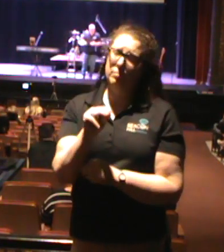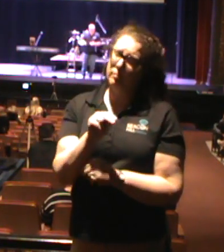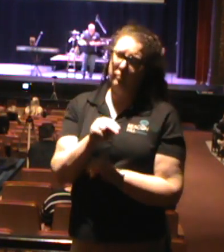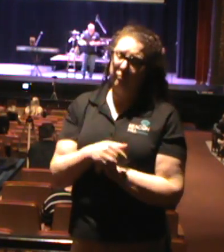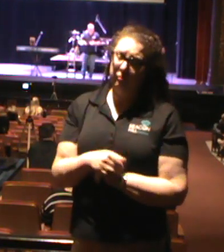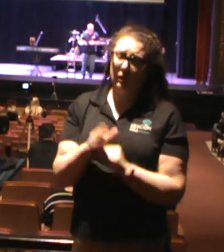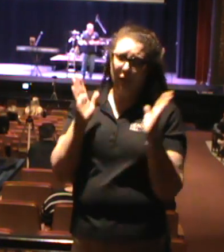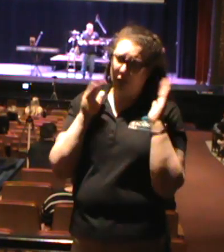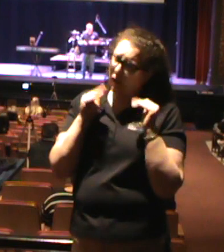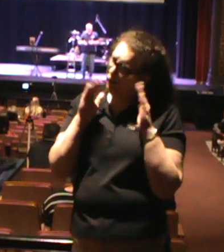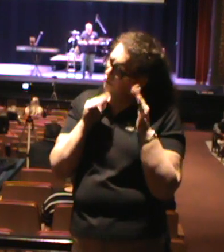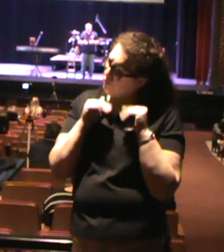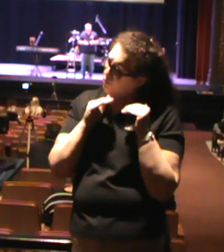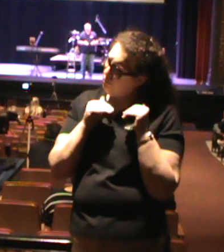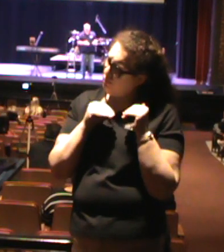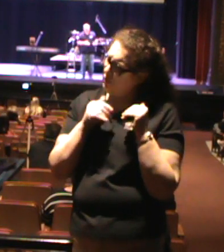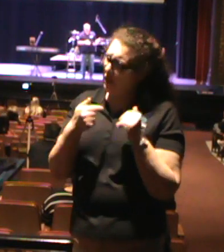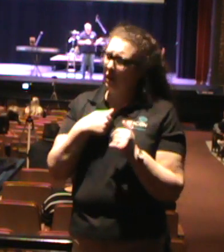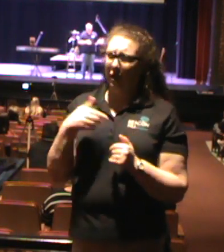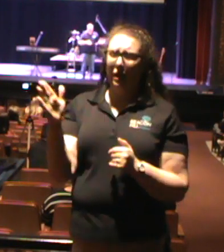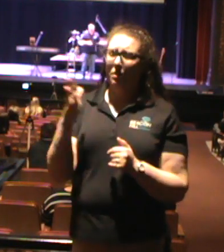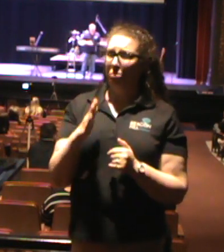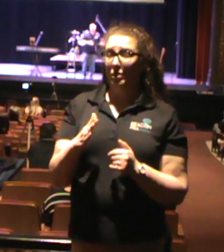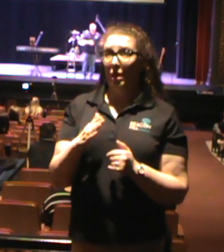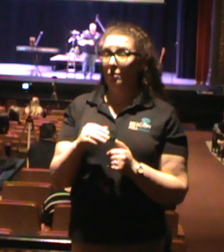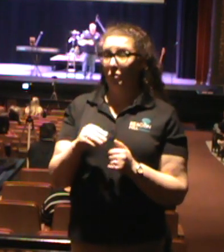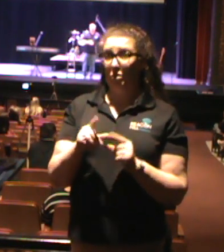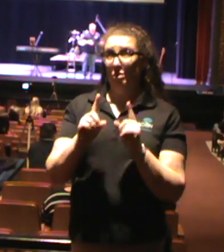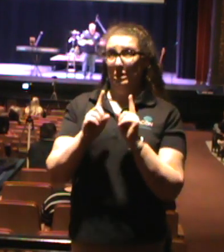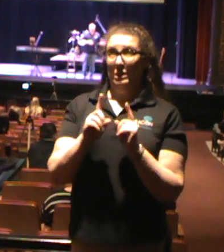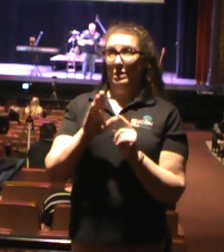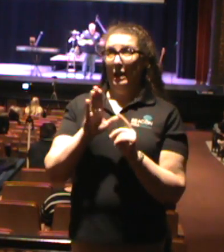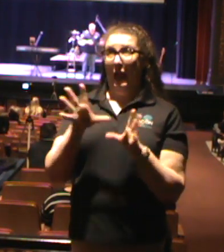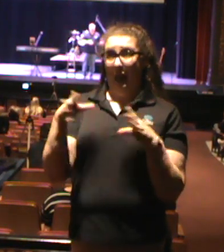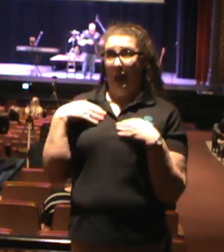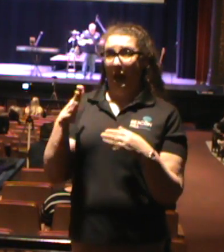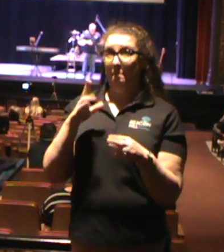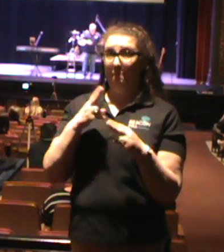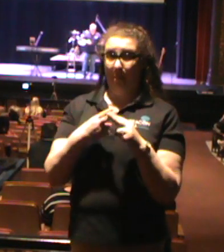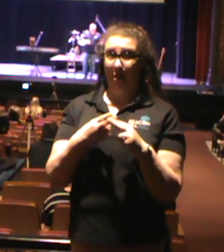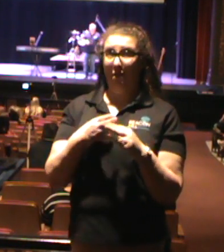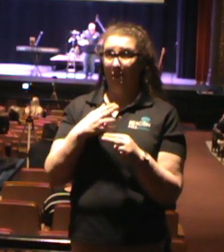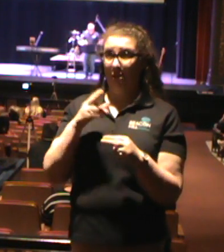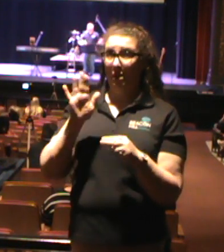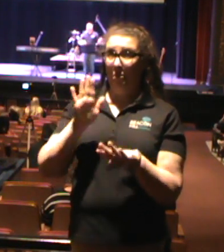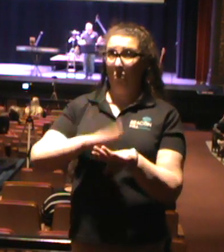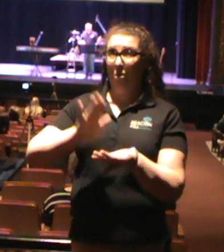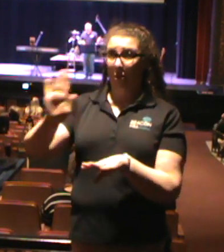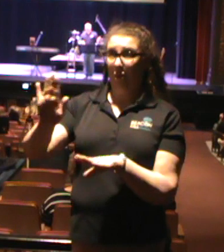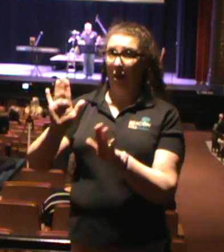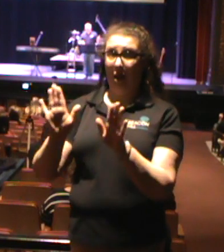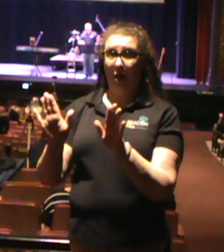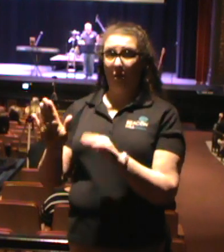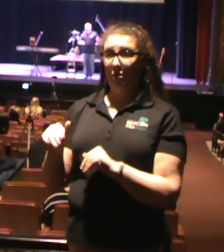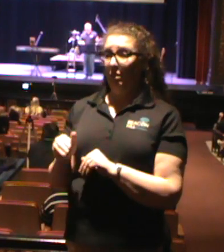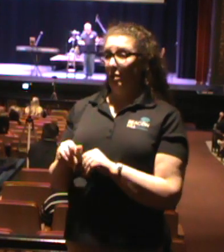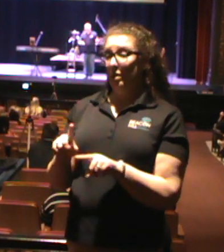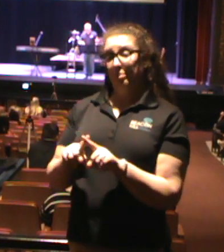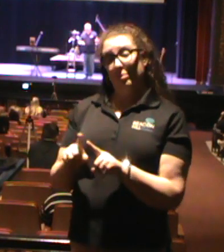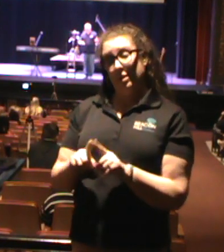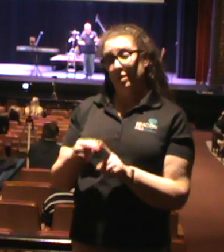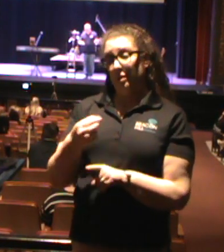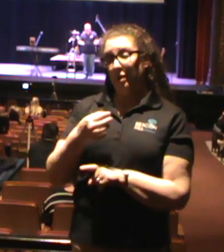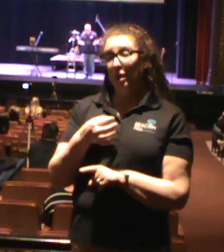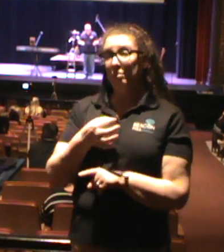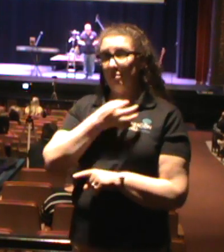I hope that I will never make it on that board, but I'm here today to tell you that I would consider it an honor